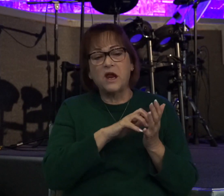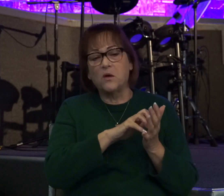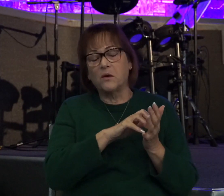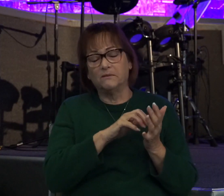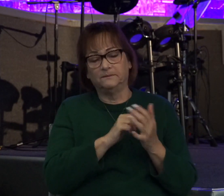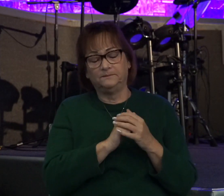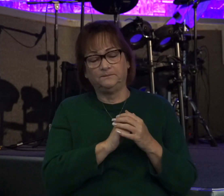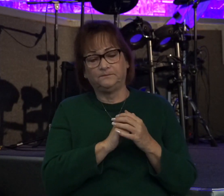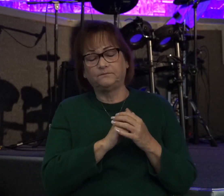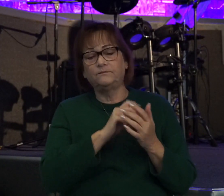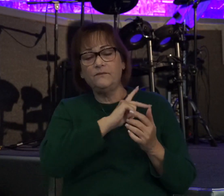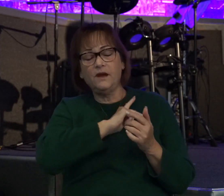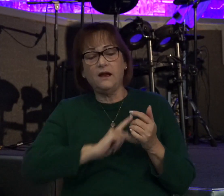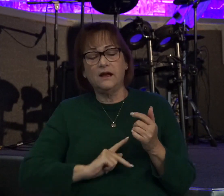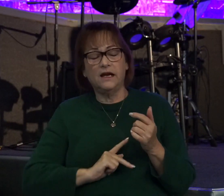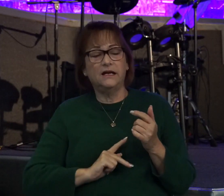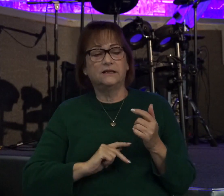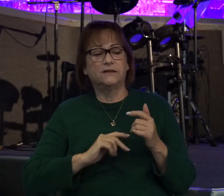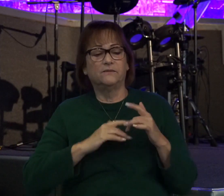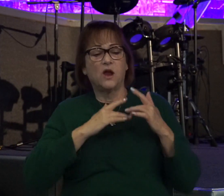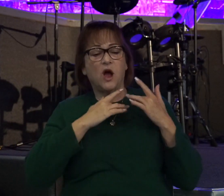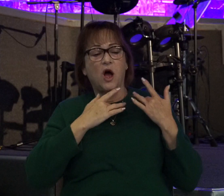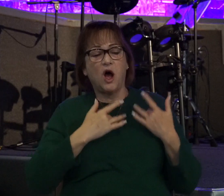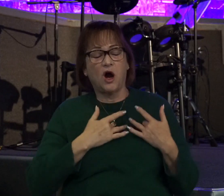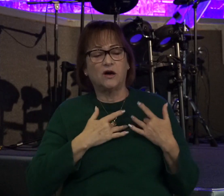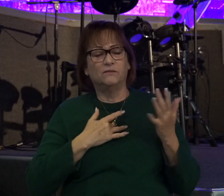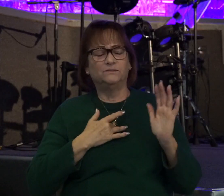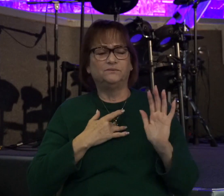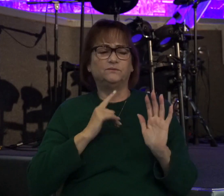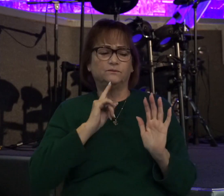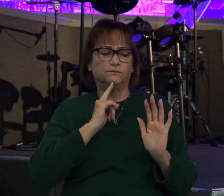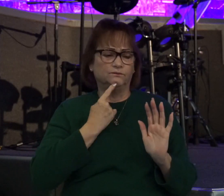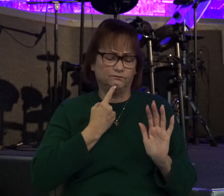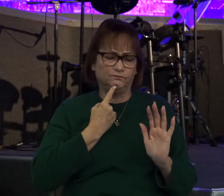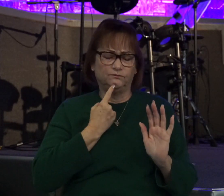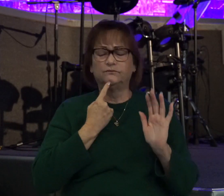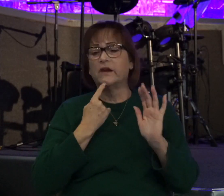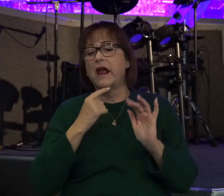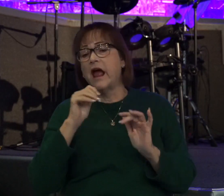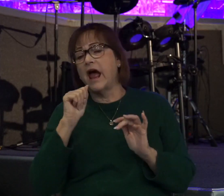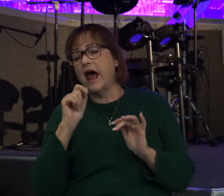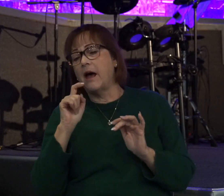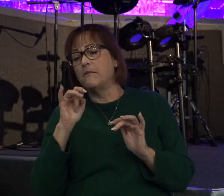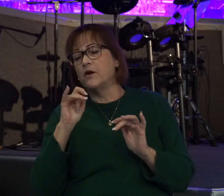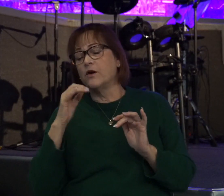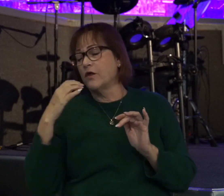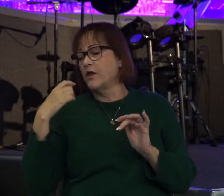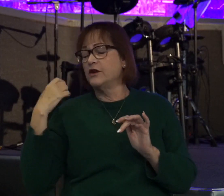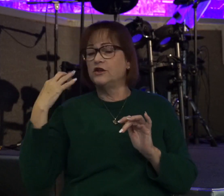The king has lost heart. Abner, the general, jumped ship for a reason and now he's dead.